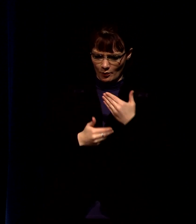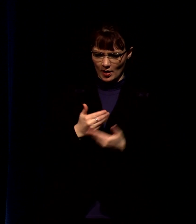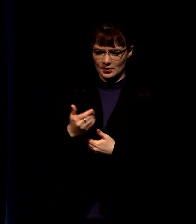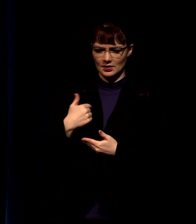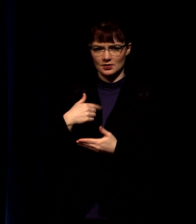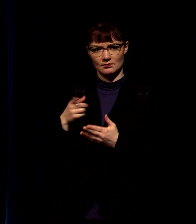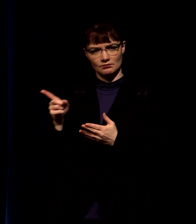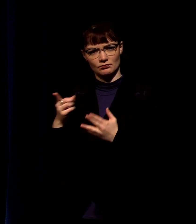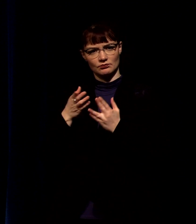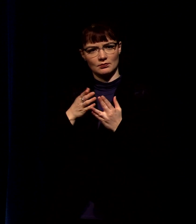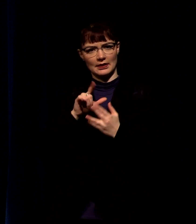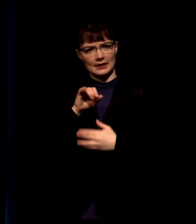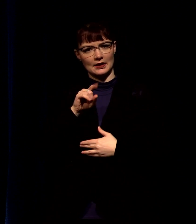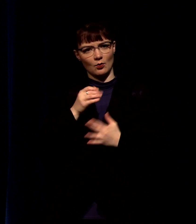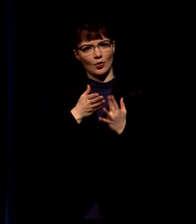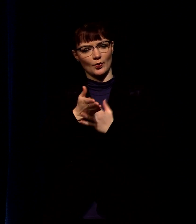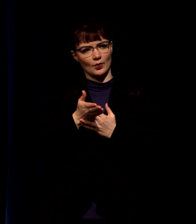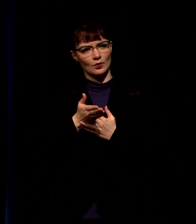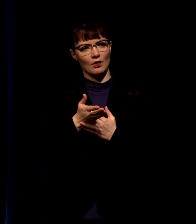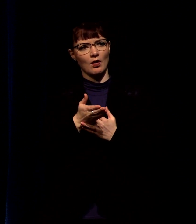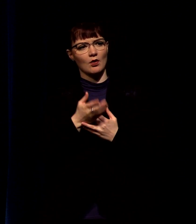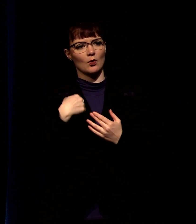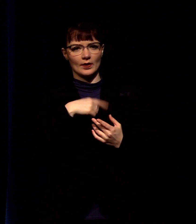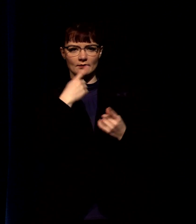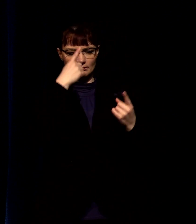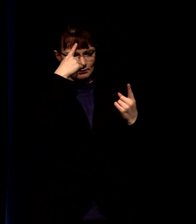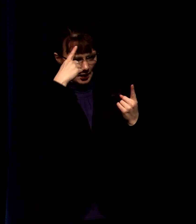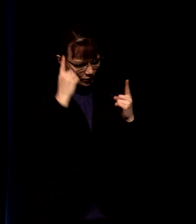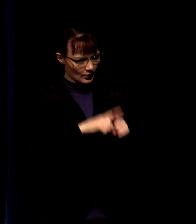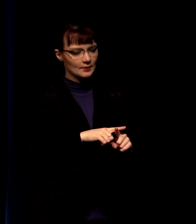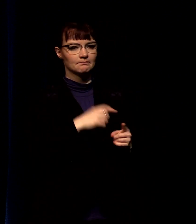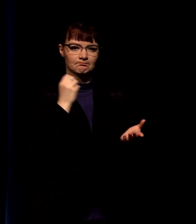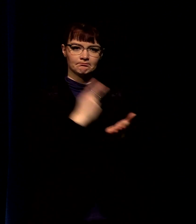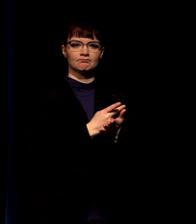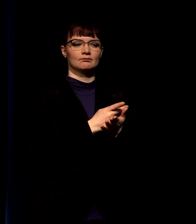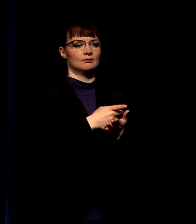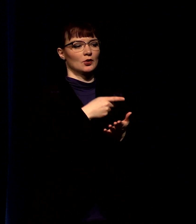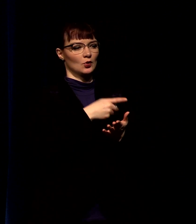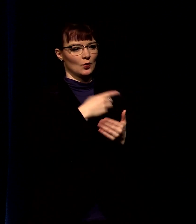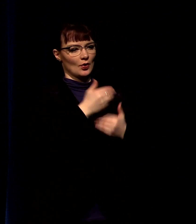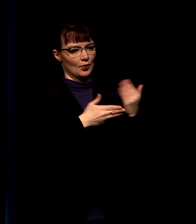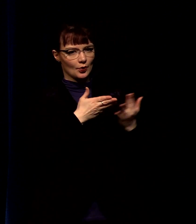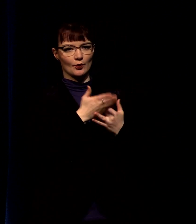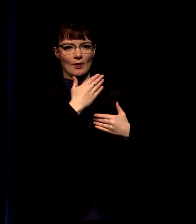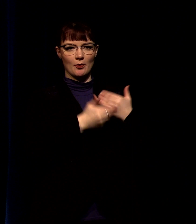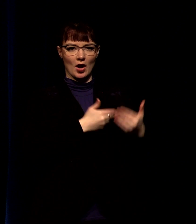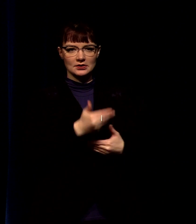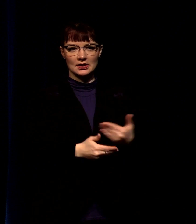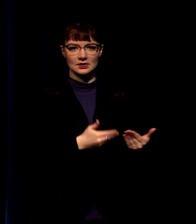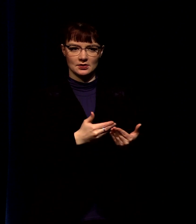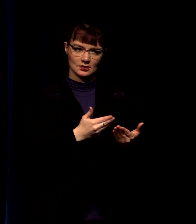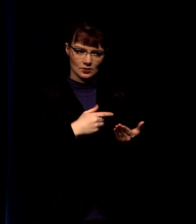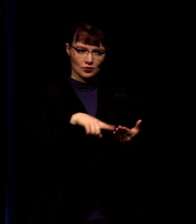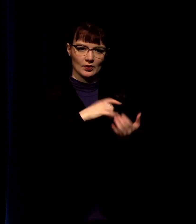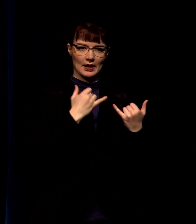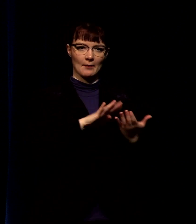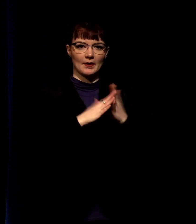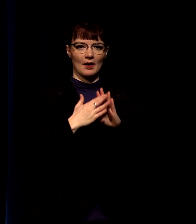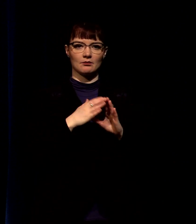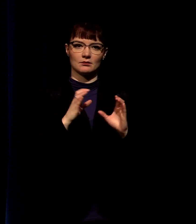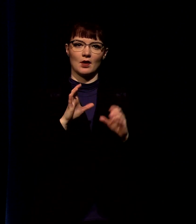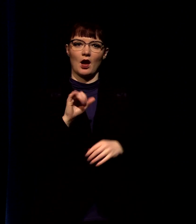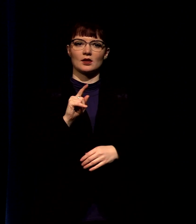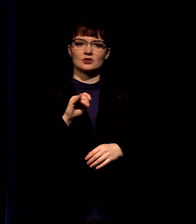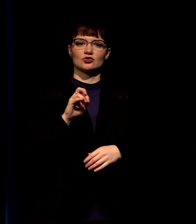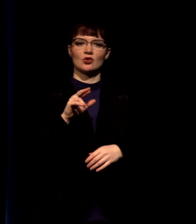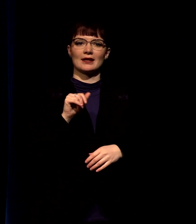leads to what we say someone is set apart they're ordained and consecrated and in our movement the christian ministry alliance and in this church this